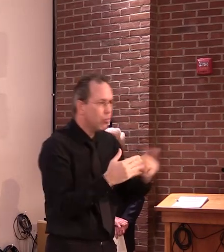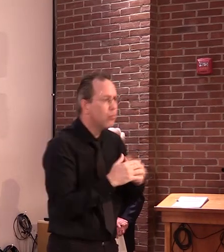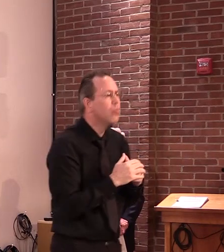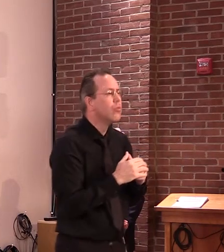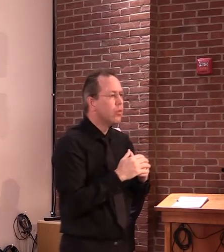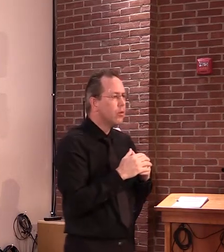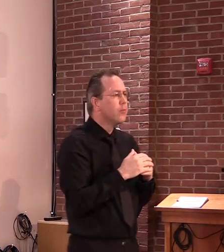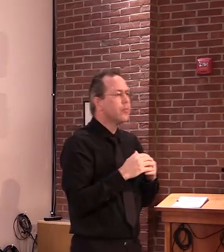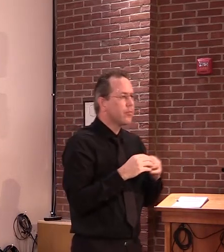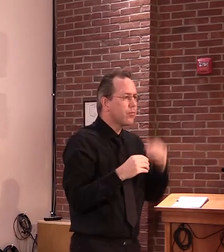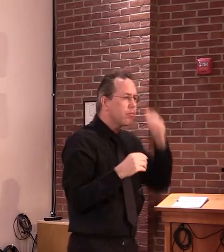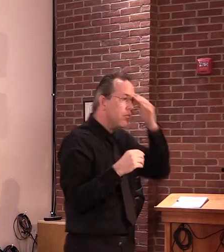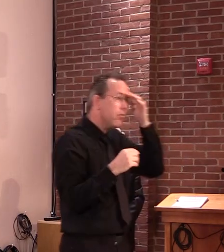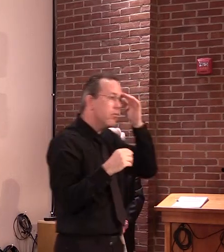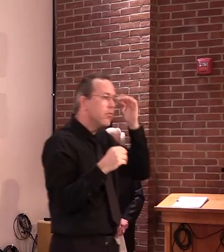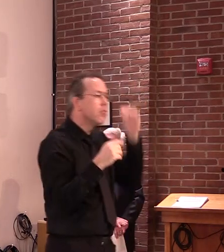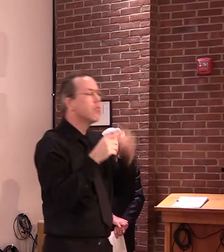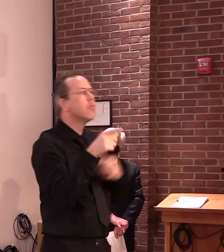pop-ups.